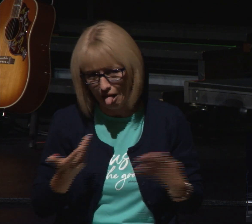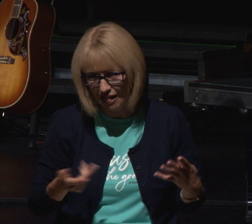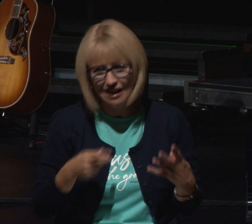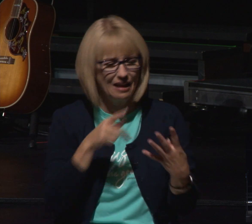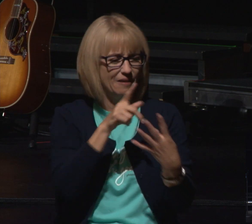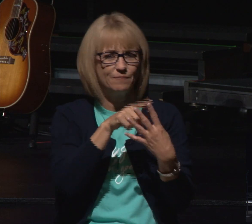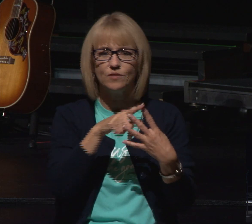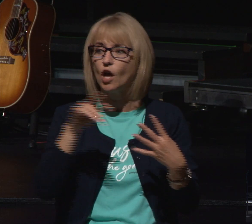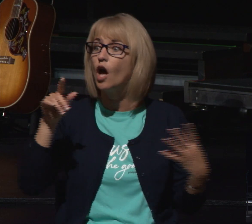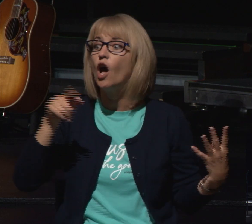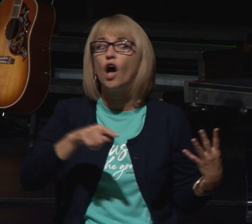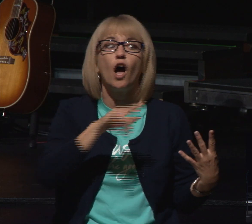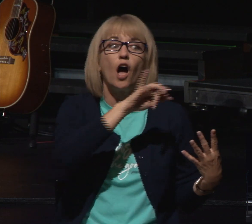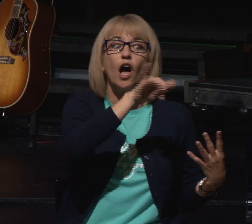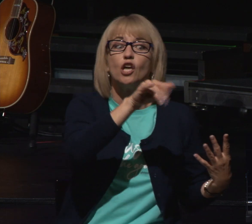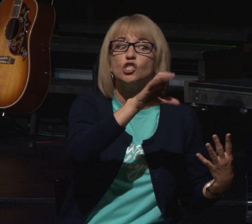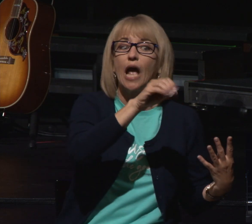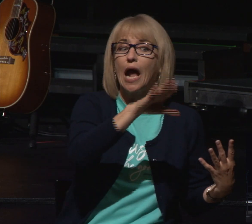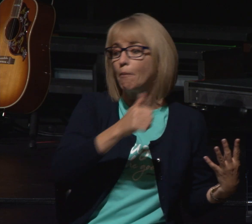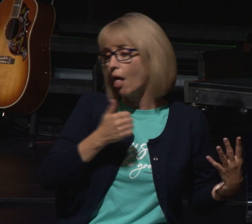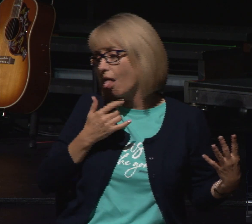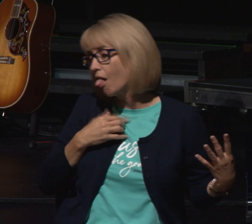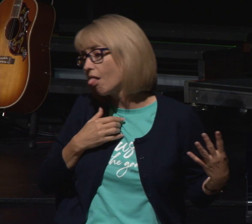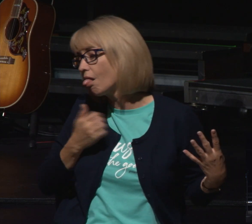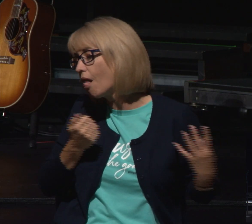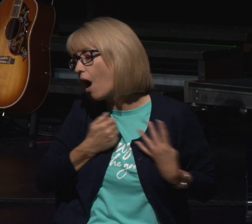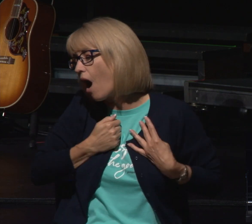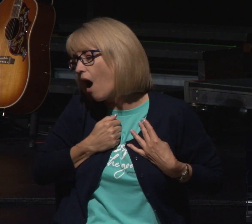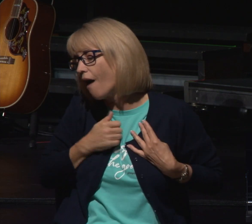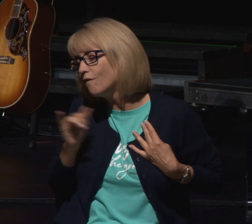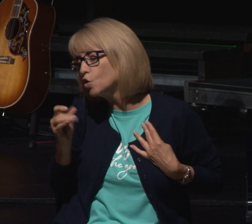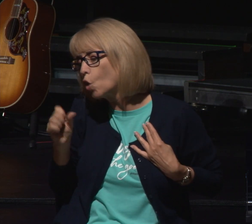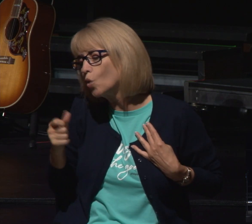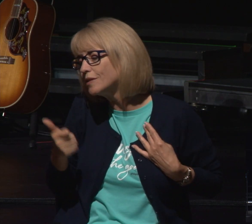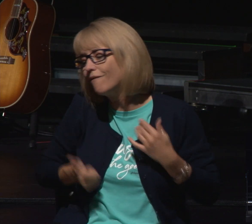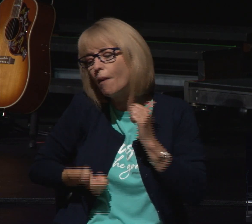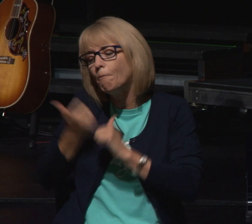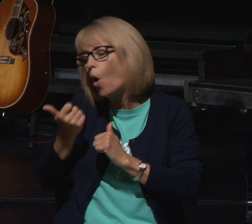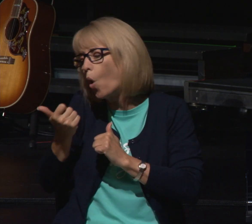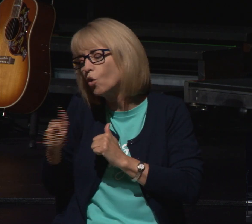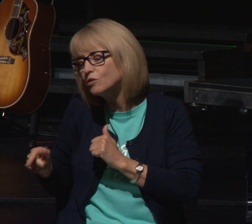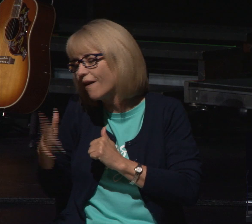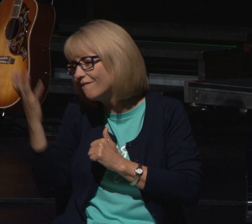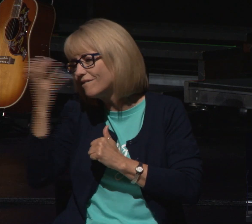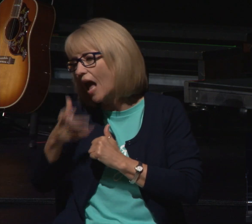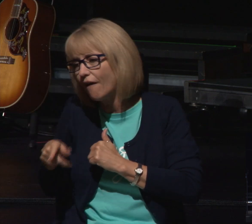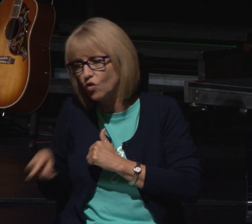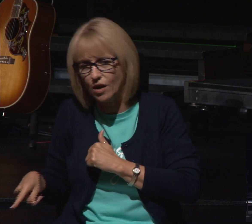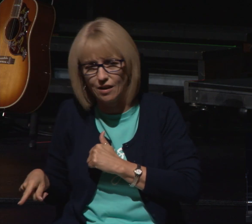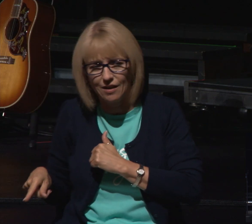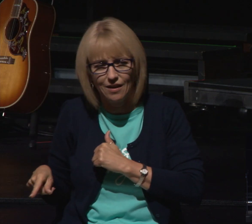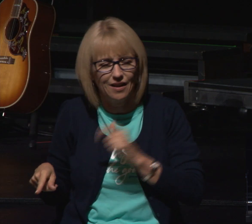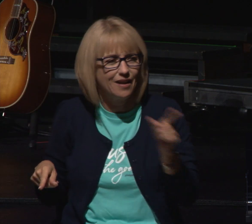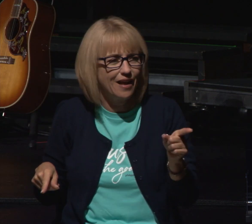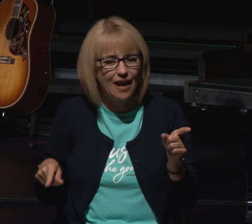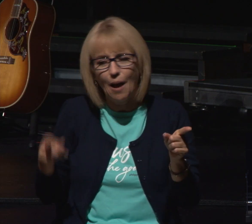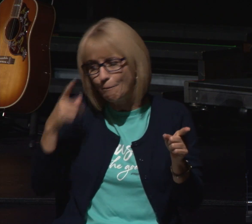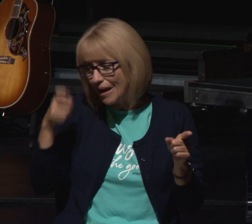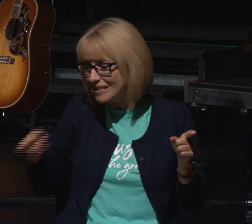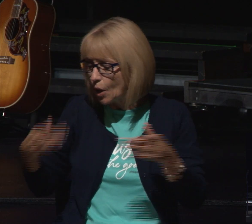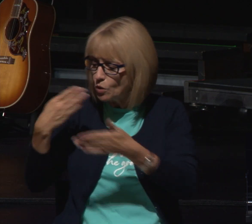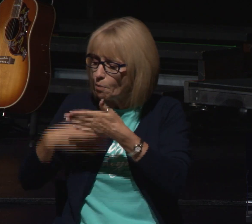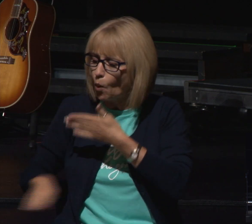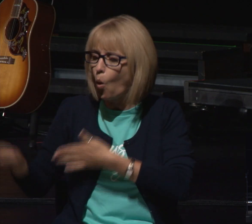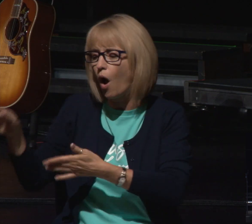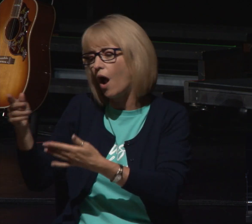more than any of his other sons do you hear a problem coming because he had him had been born to him in his old age and he made him